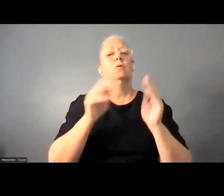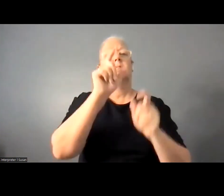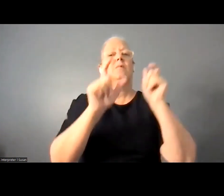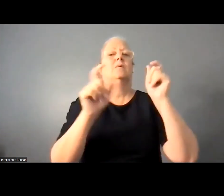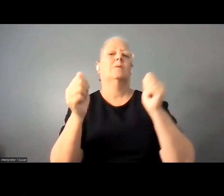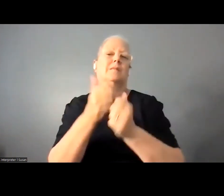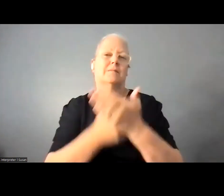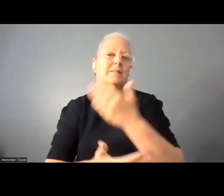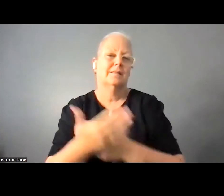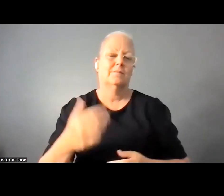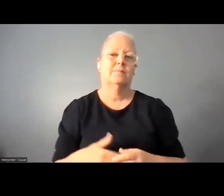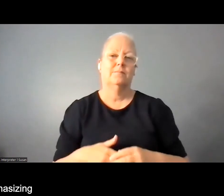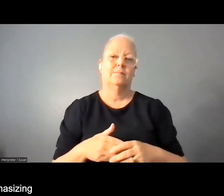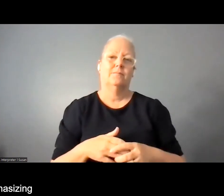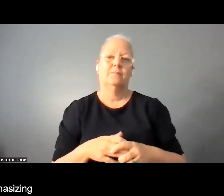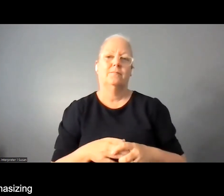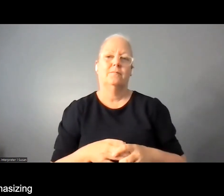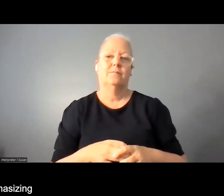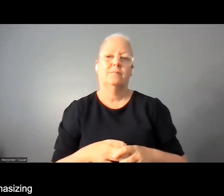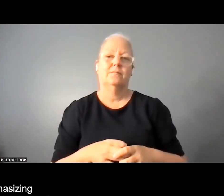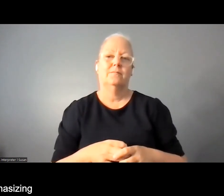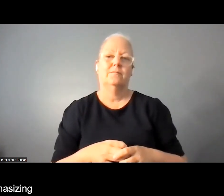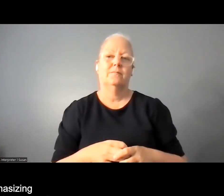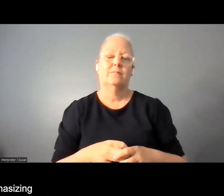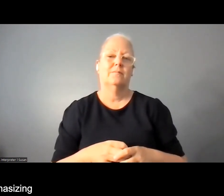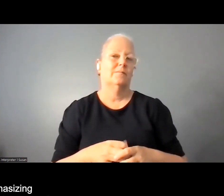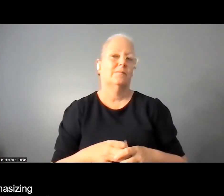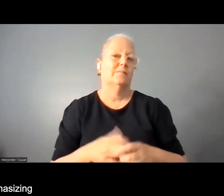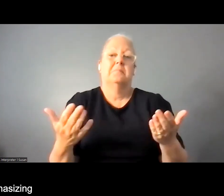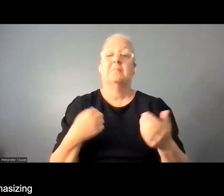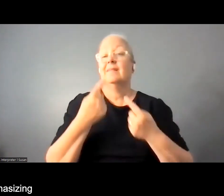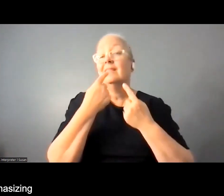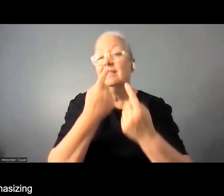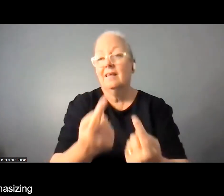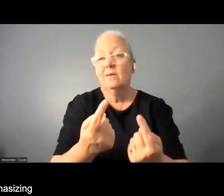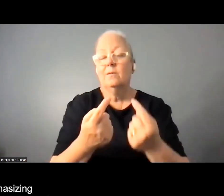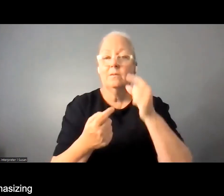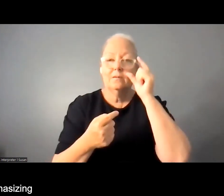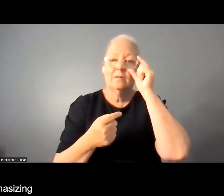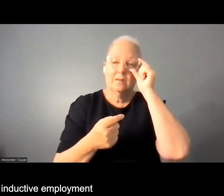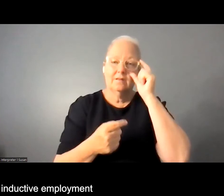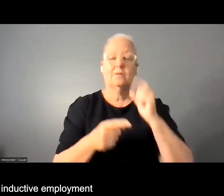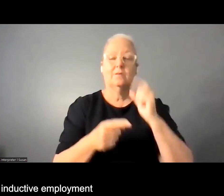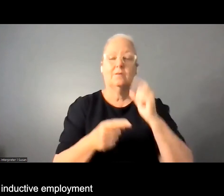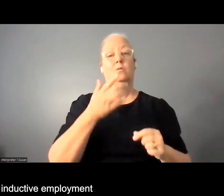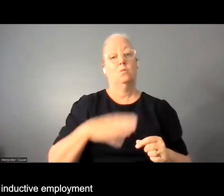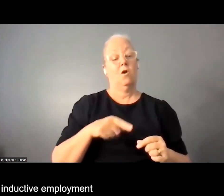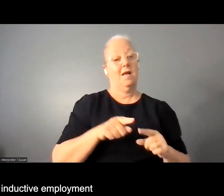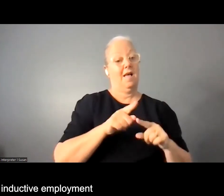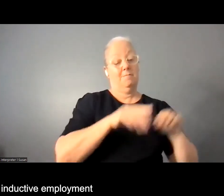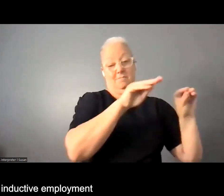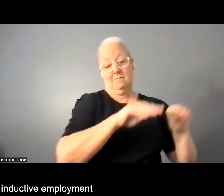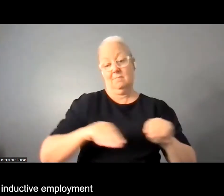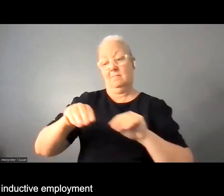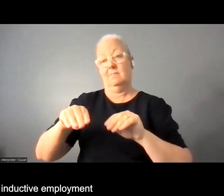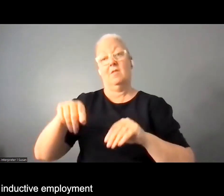so really again just emphasizing the fact that transitioning to employment access to employment